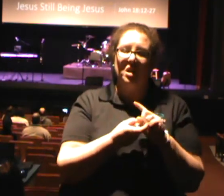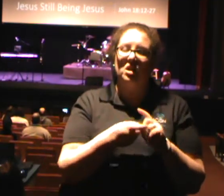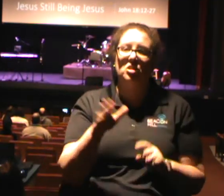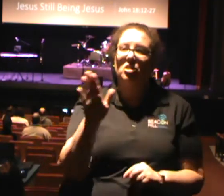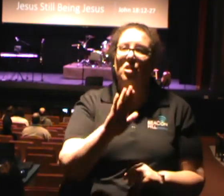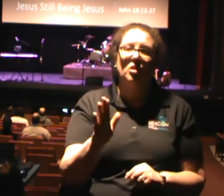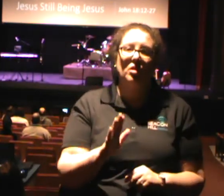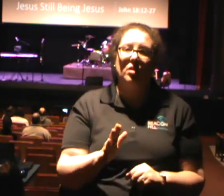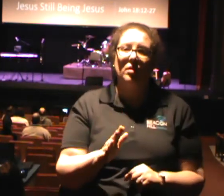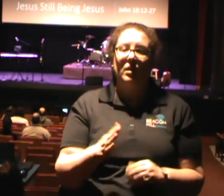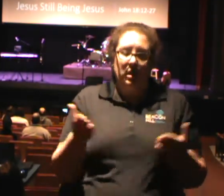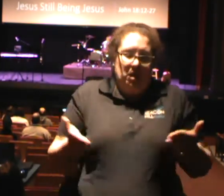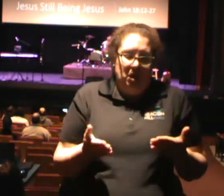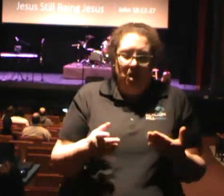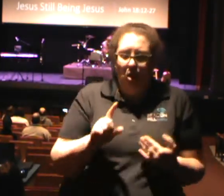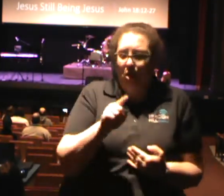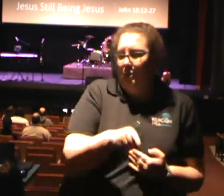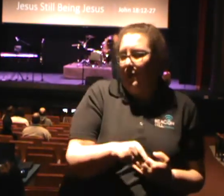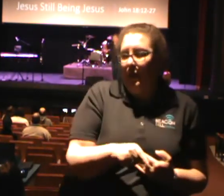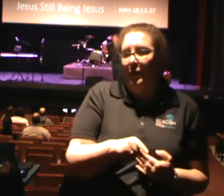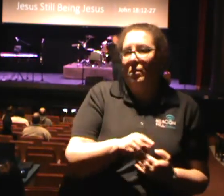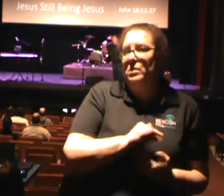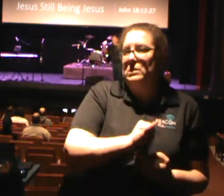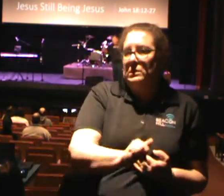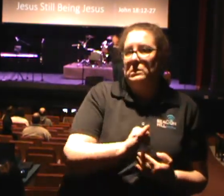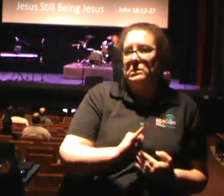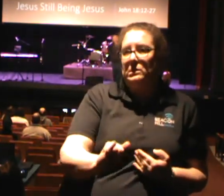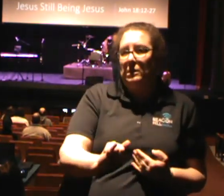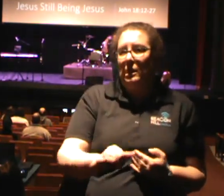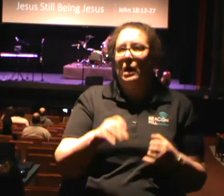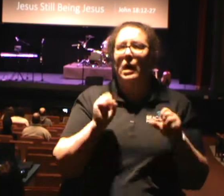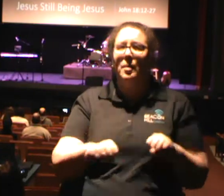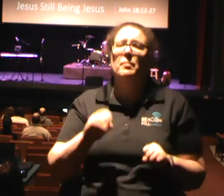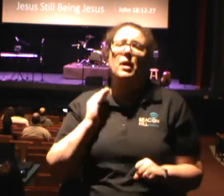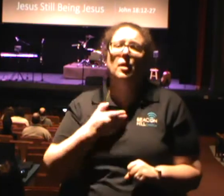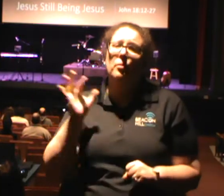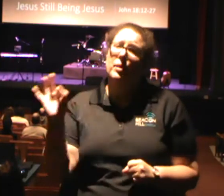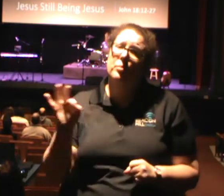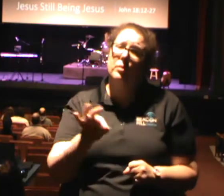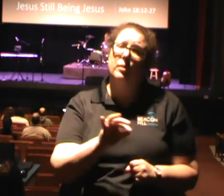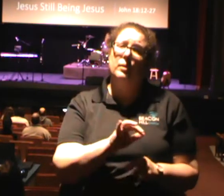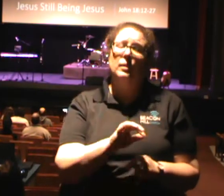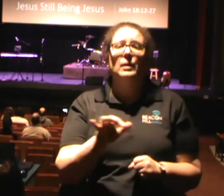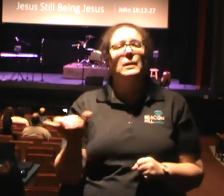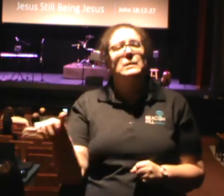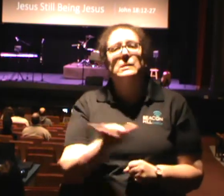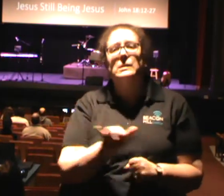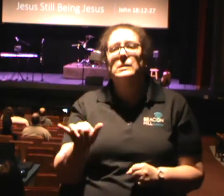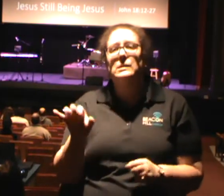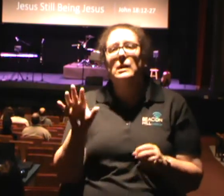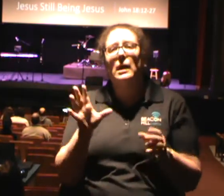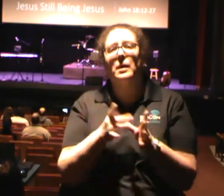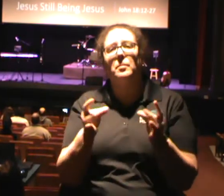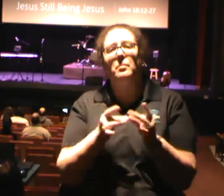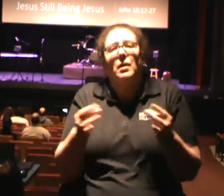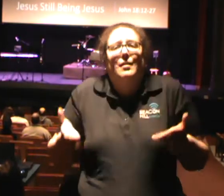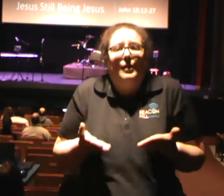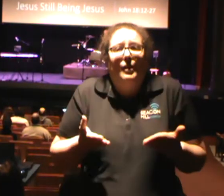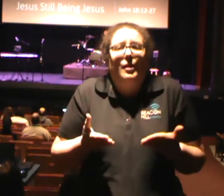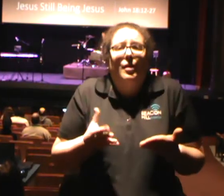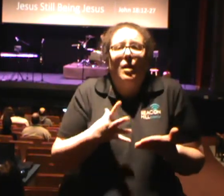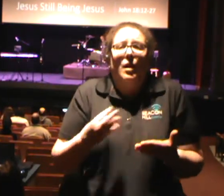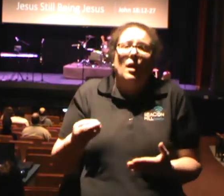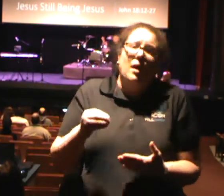that be a lesson to us. May we preach the same message in here as we do out there. May we be the same person